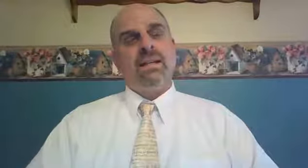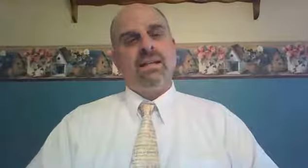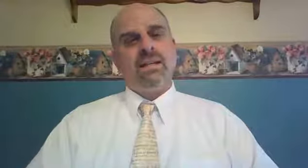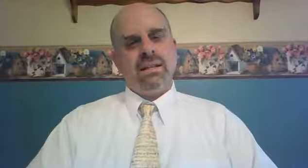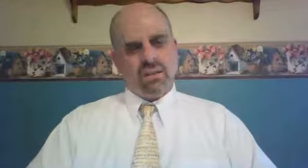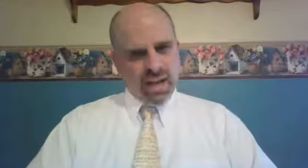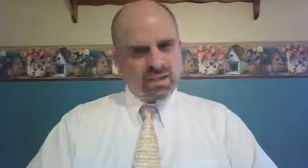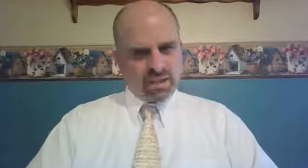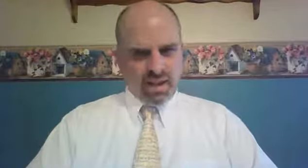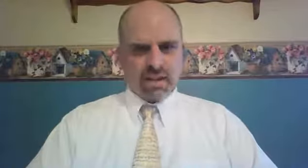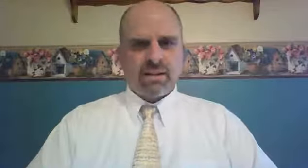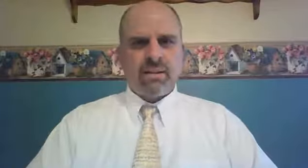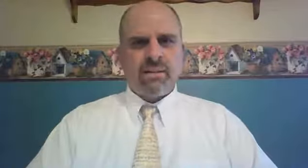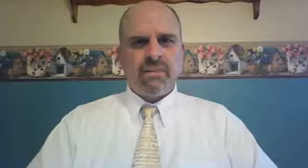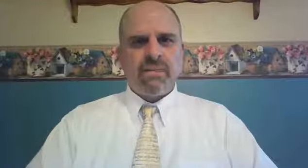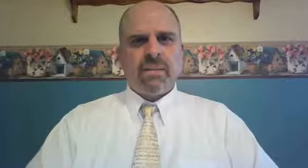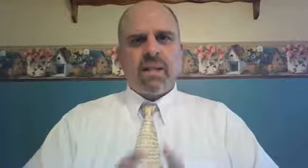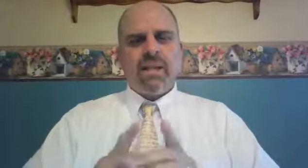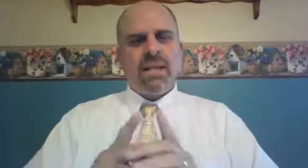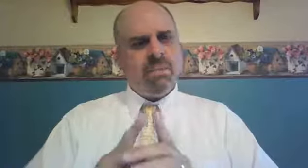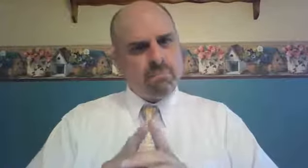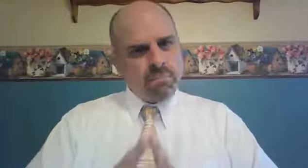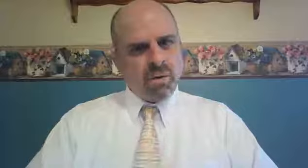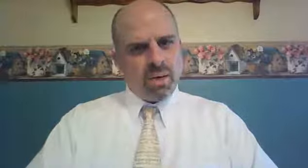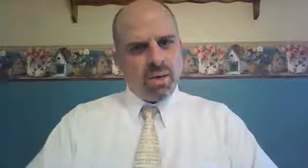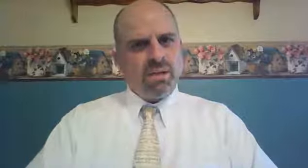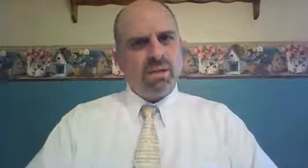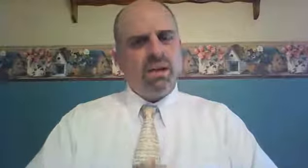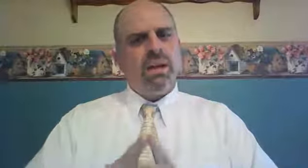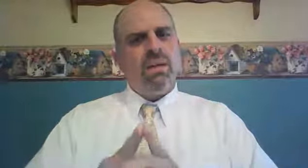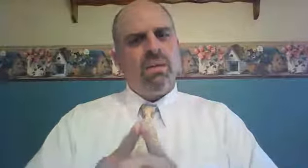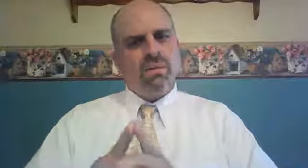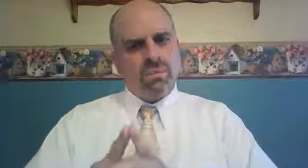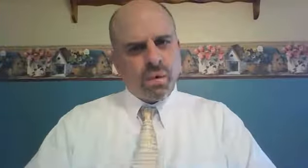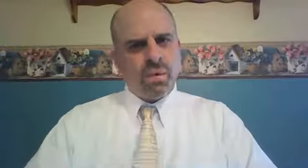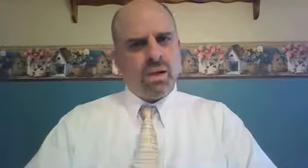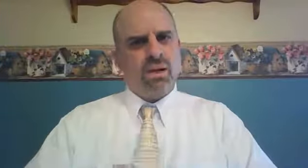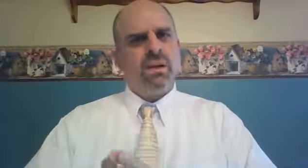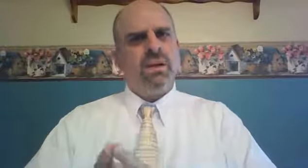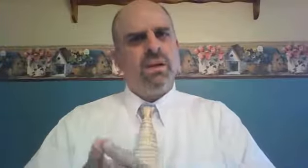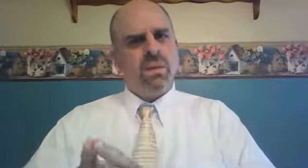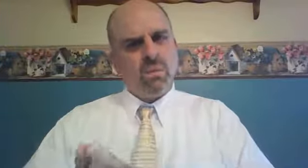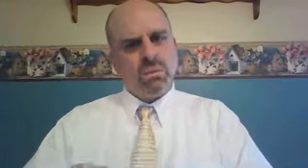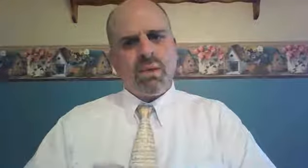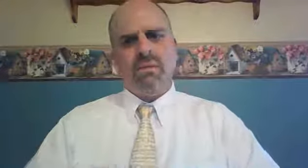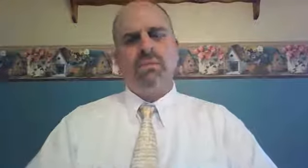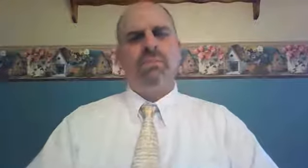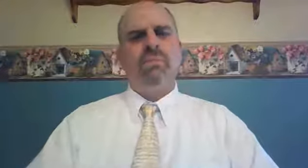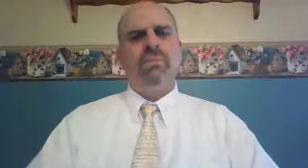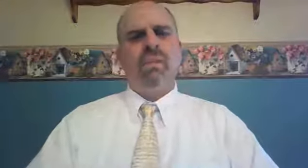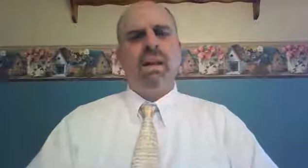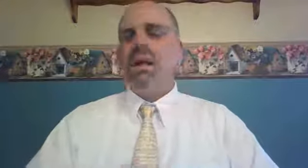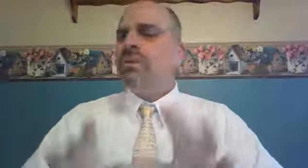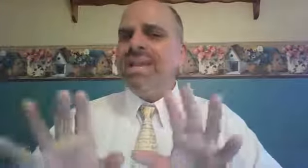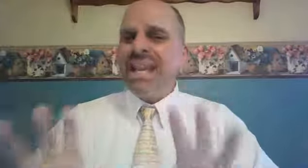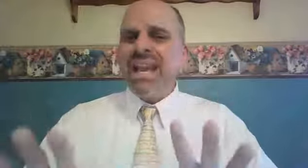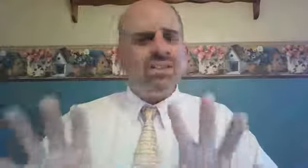Did you catch that? They married foreign women. And that was against